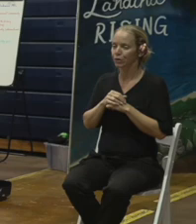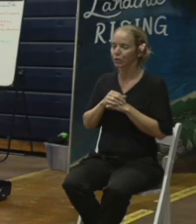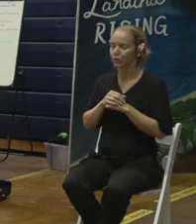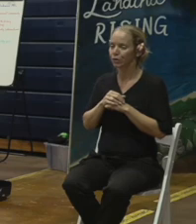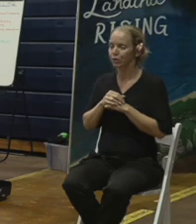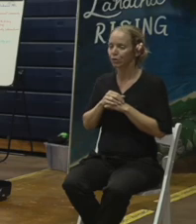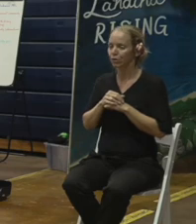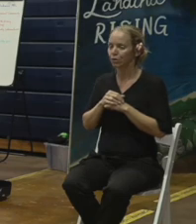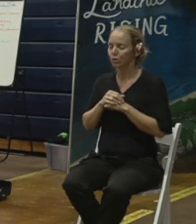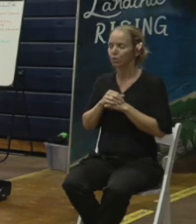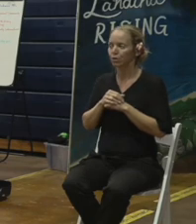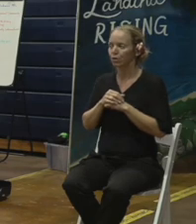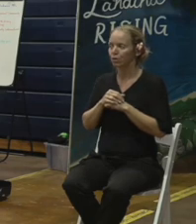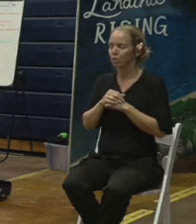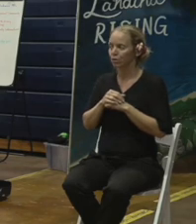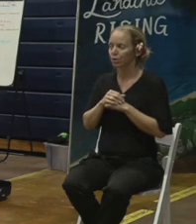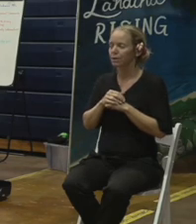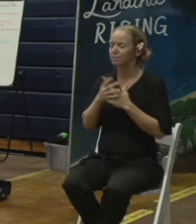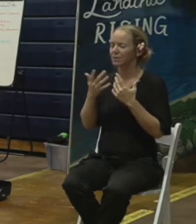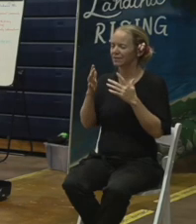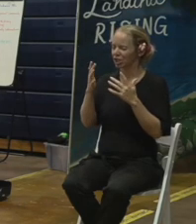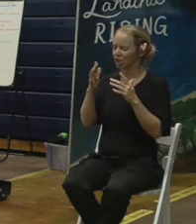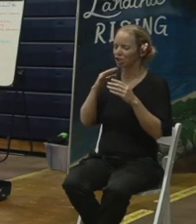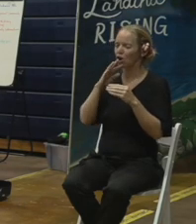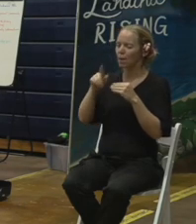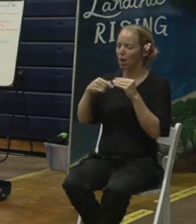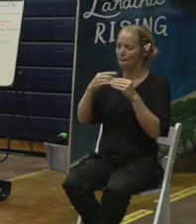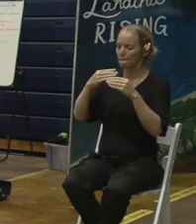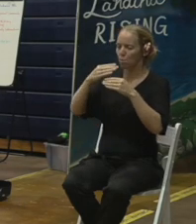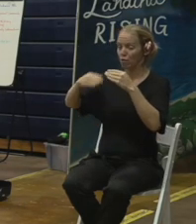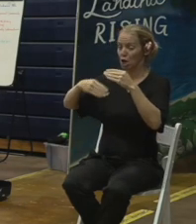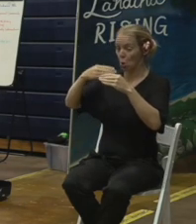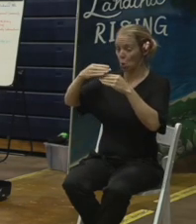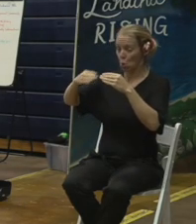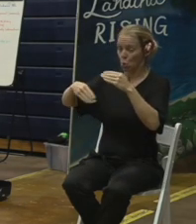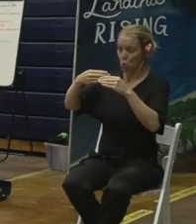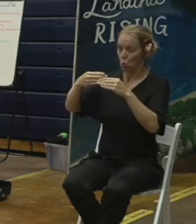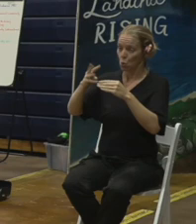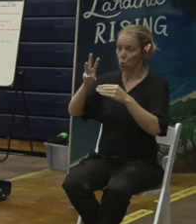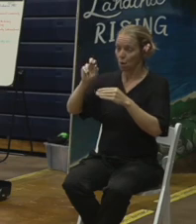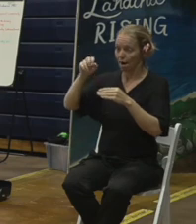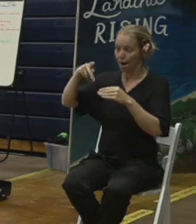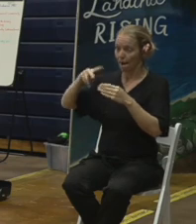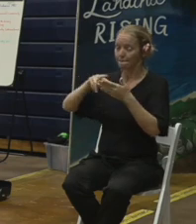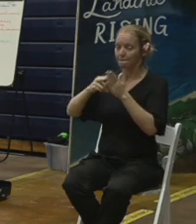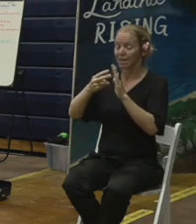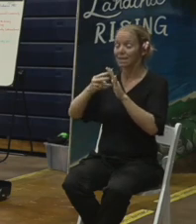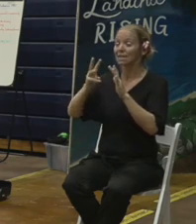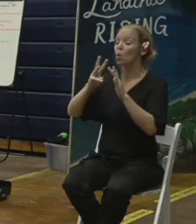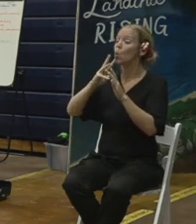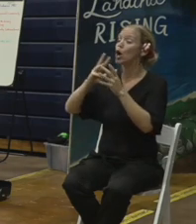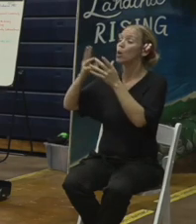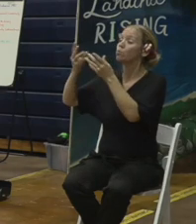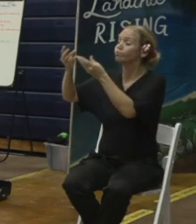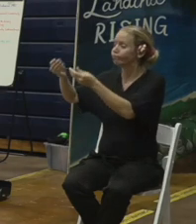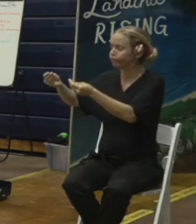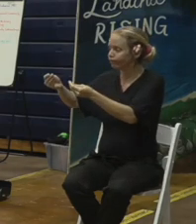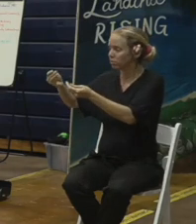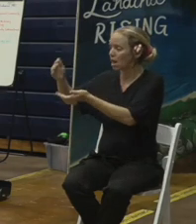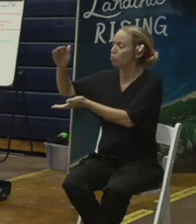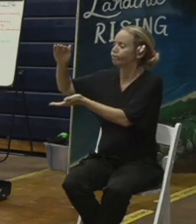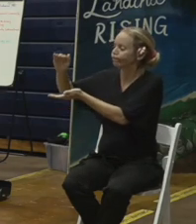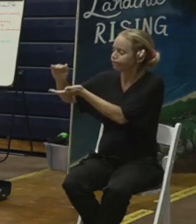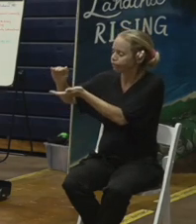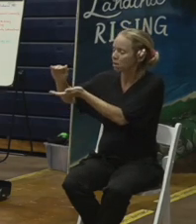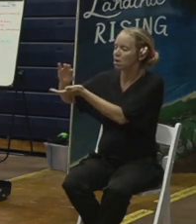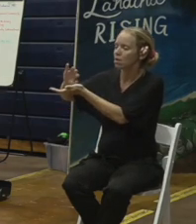again I talked about the burrito wrap and encapsuling to trying to hold that water in place because that water is now part of it and that will stay